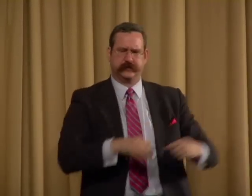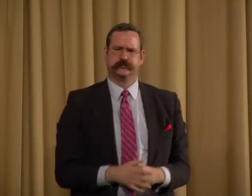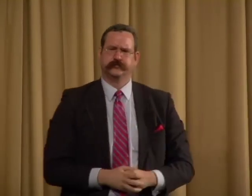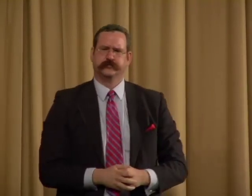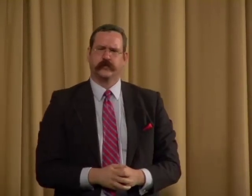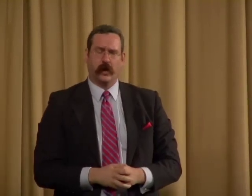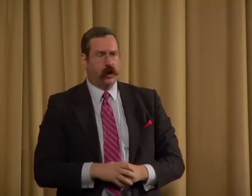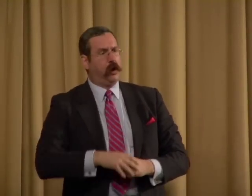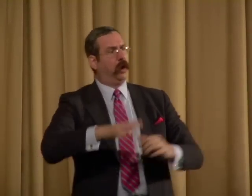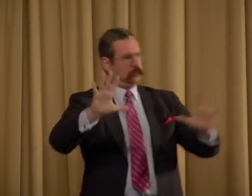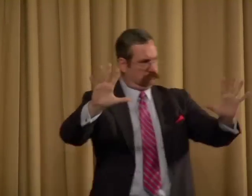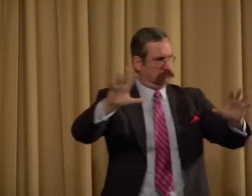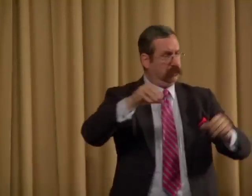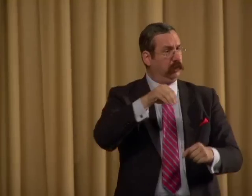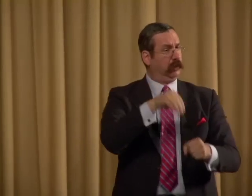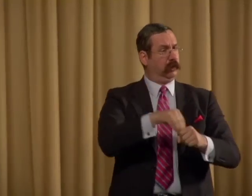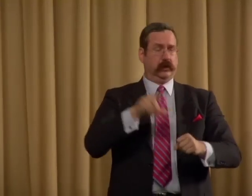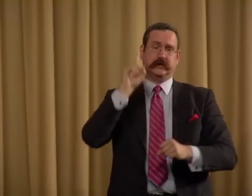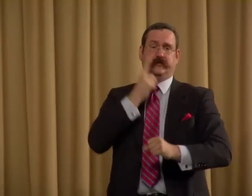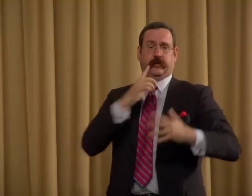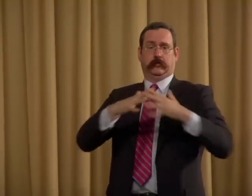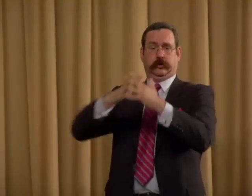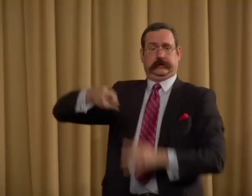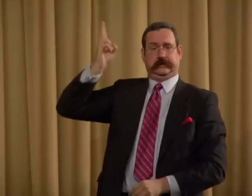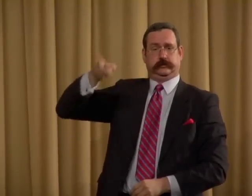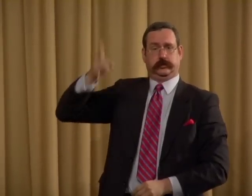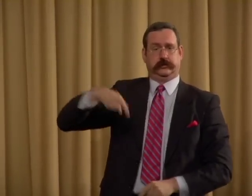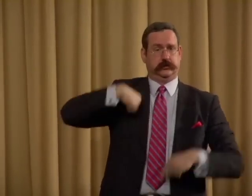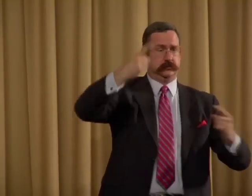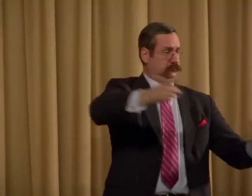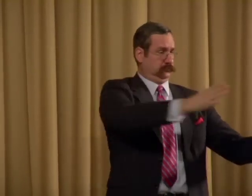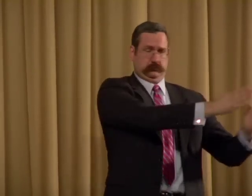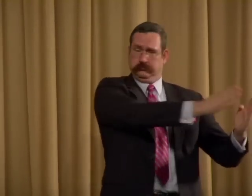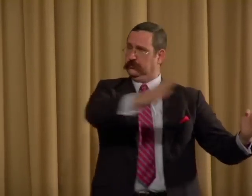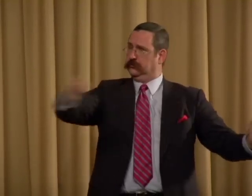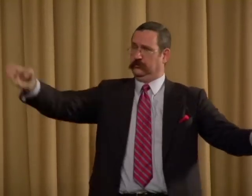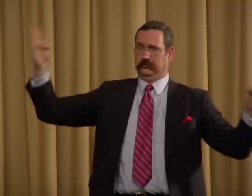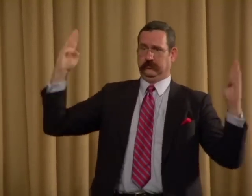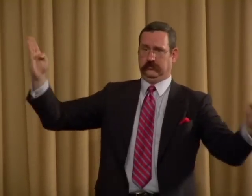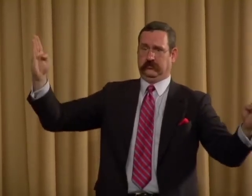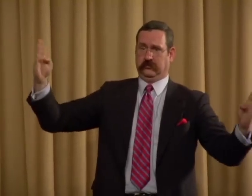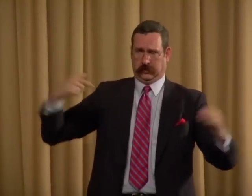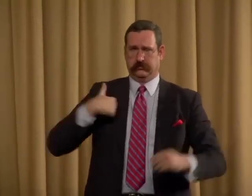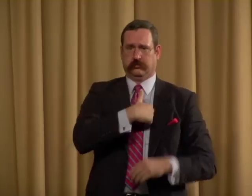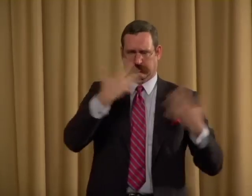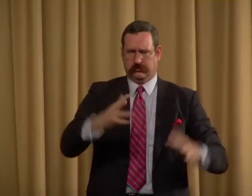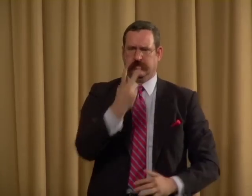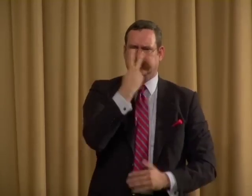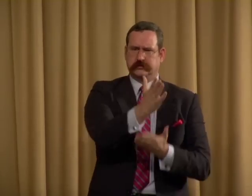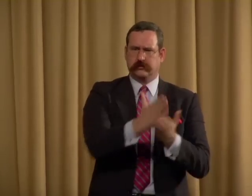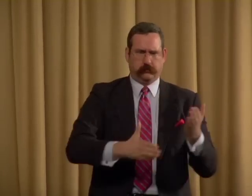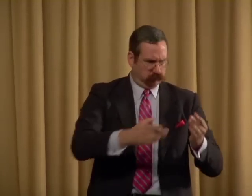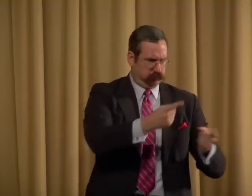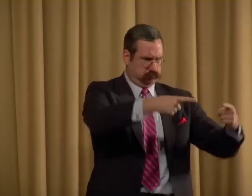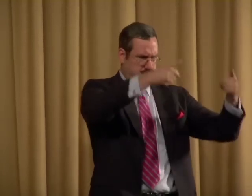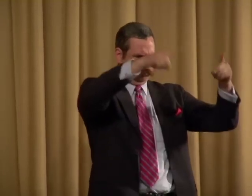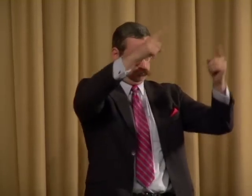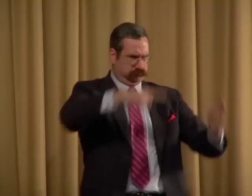We have struggled with these issues throughout the ages. Throughout American history, we have seen